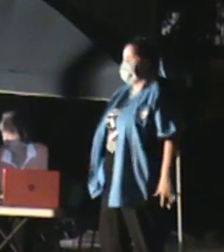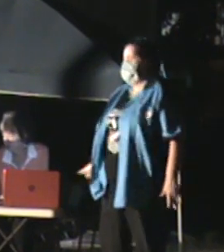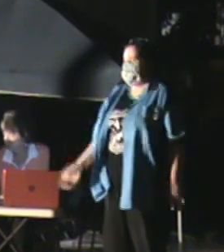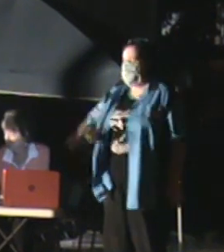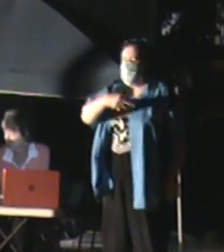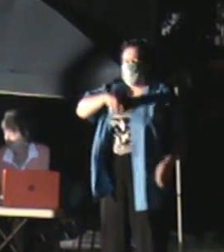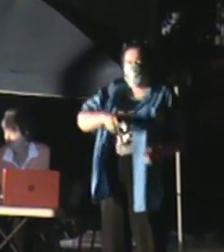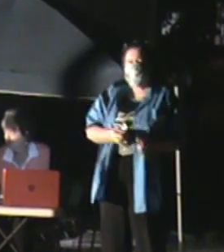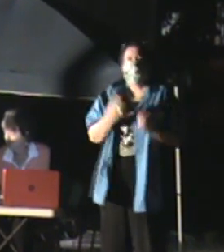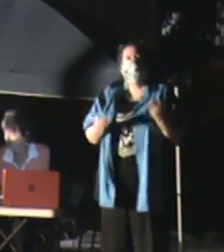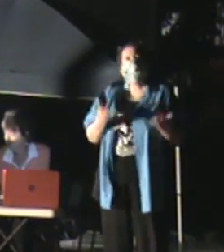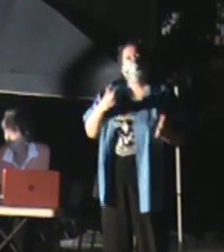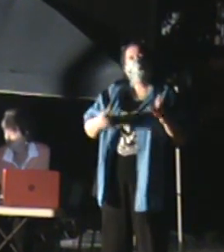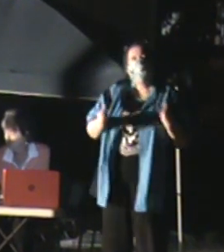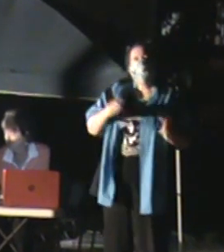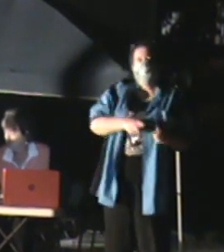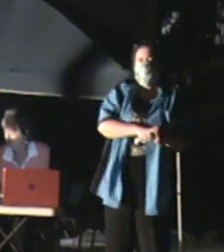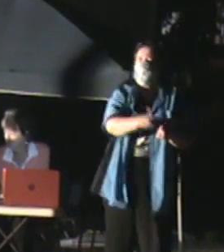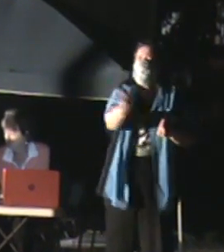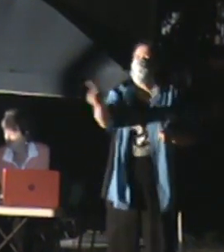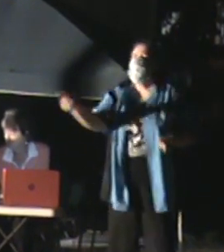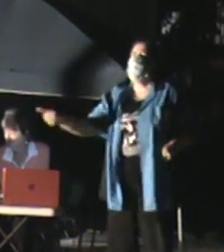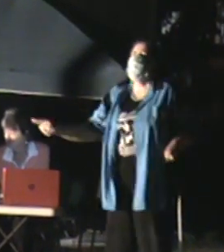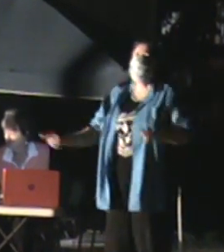But which road will lead you to tomorrow?